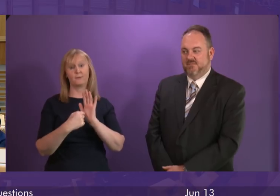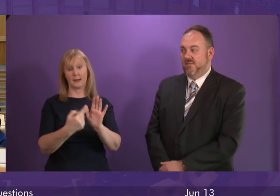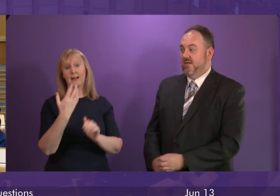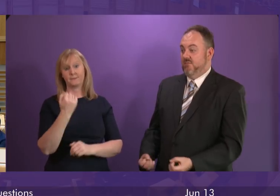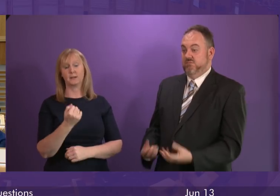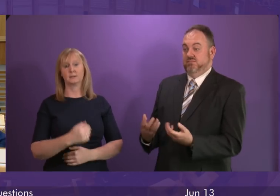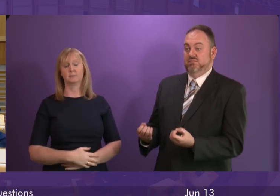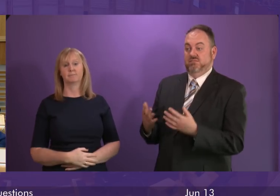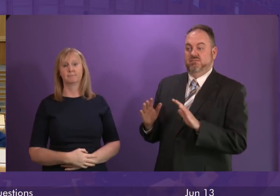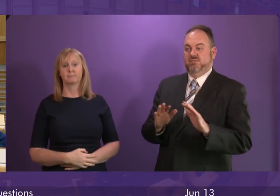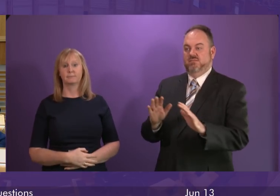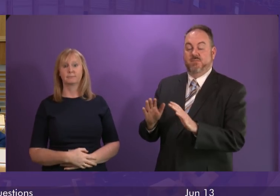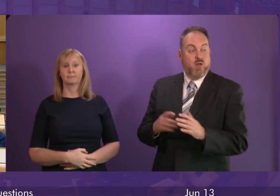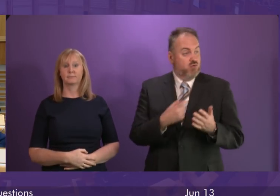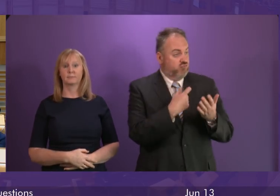Ruth Davidson.